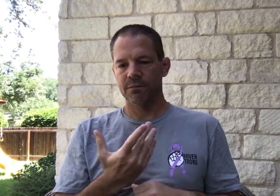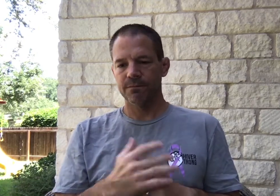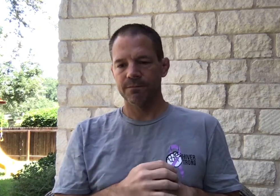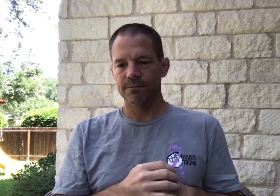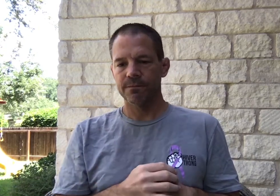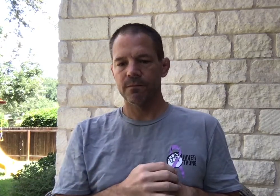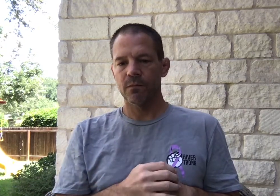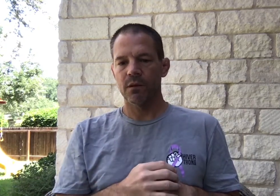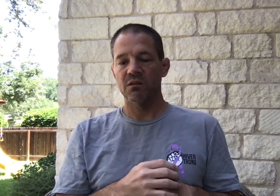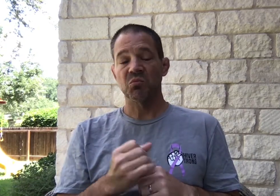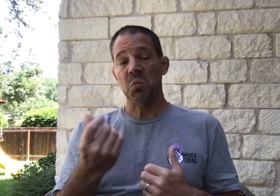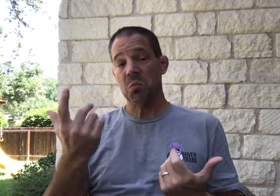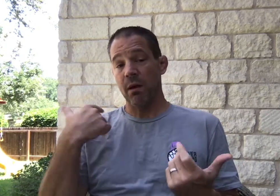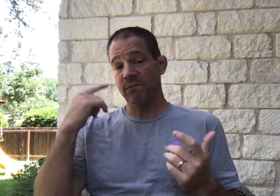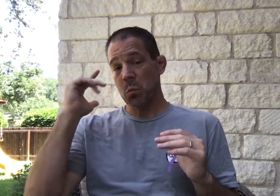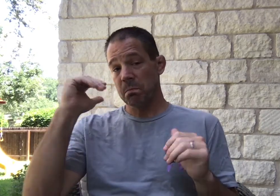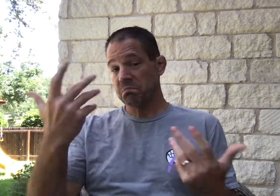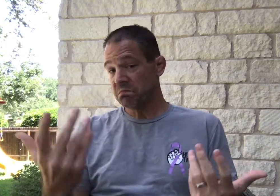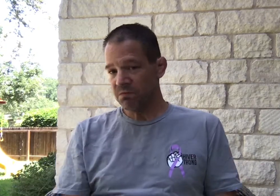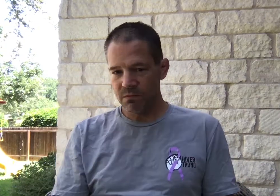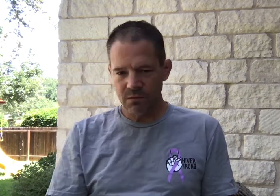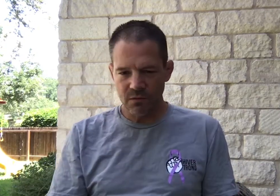So quite relieving that happened. So I do have hope.